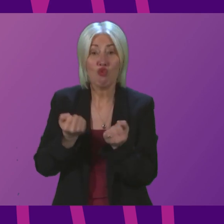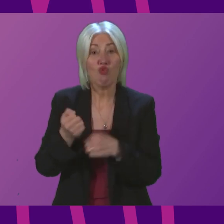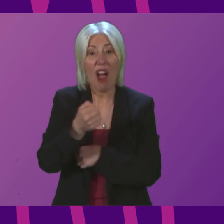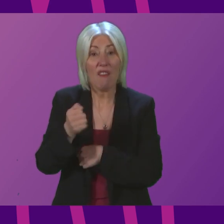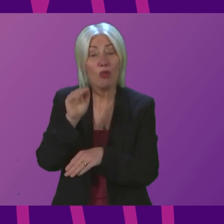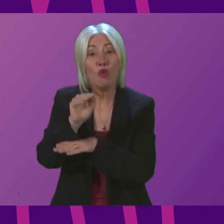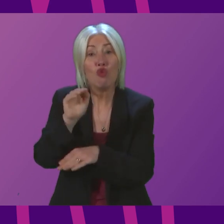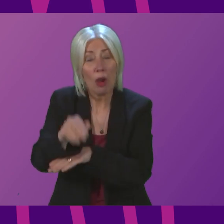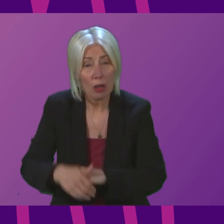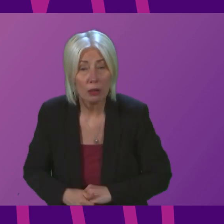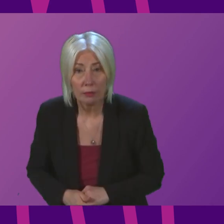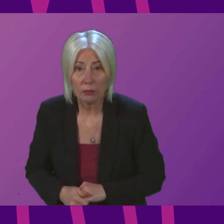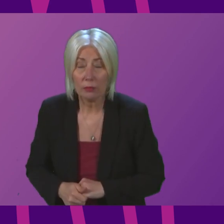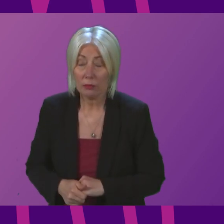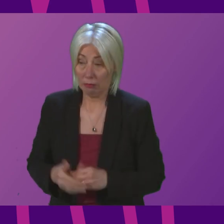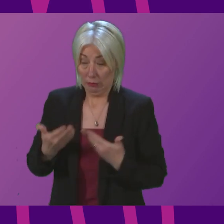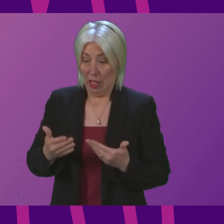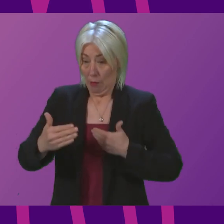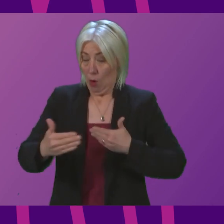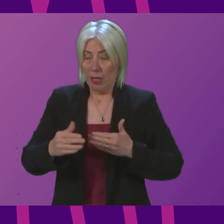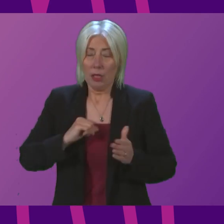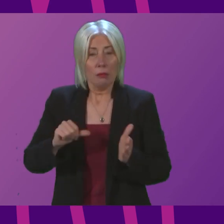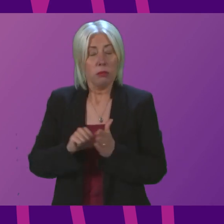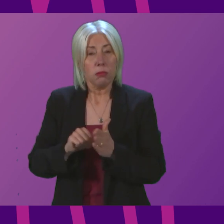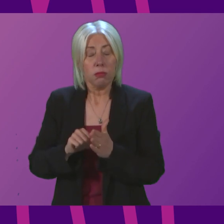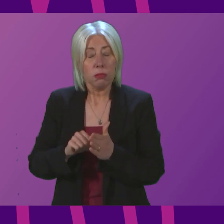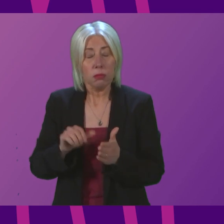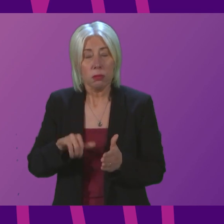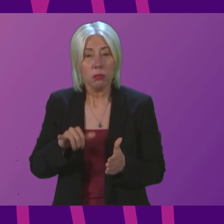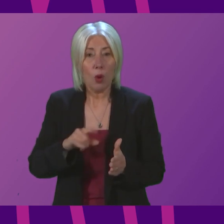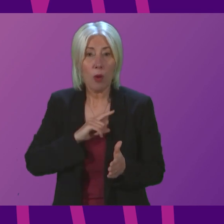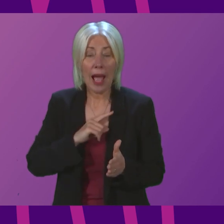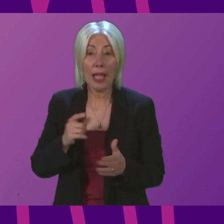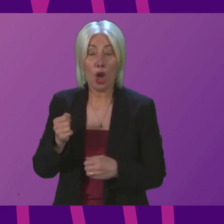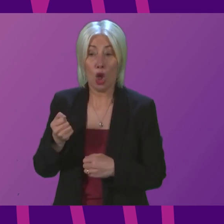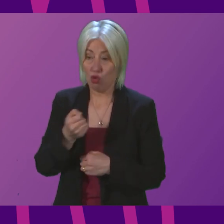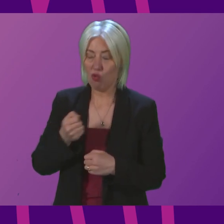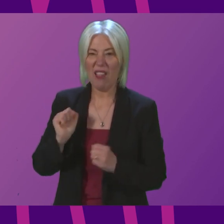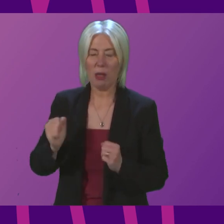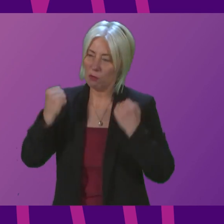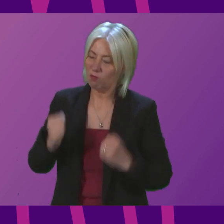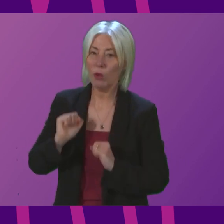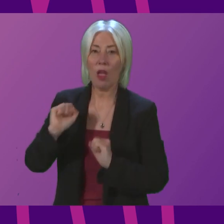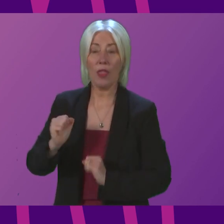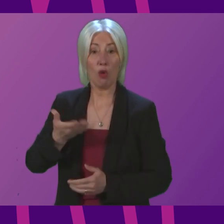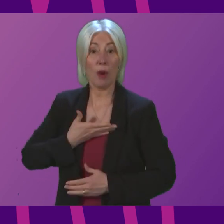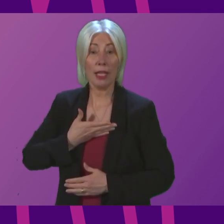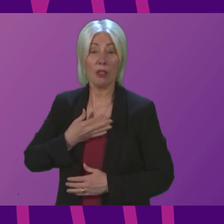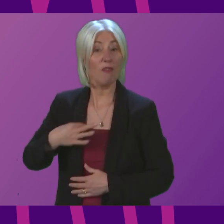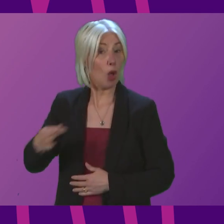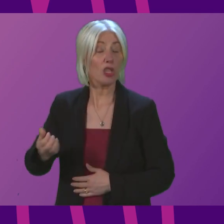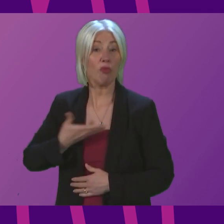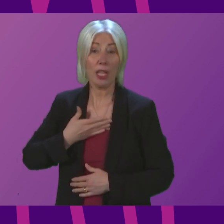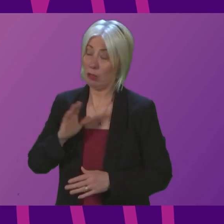we are in a period of difficulty just now because drivers are exercising their voluntary right not to undertake